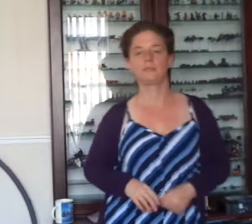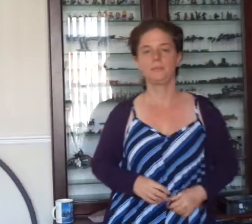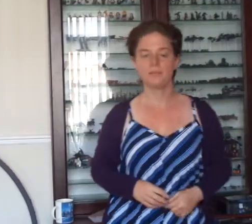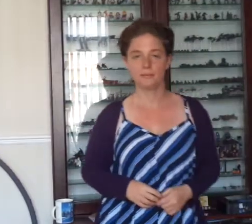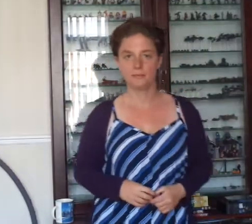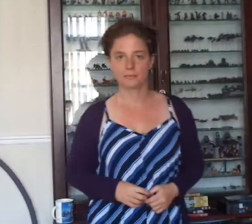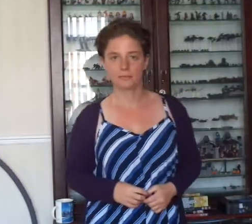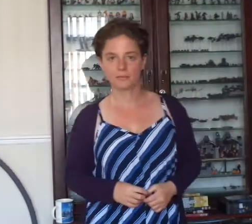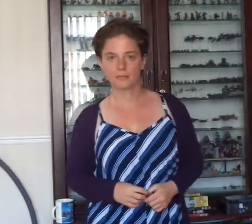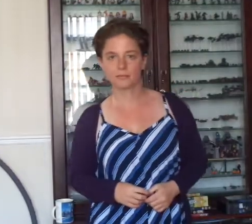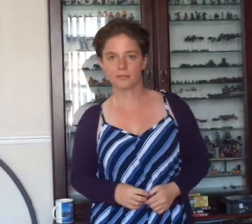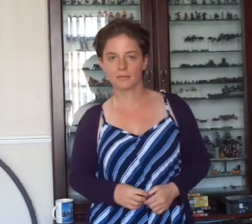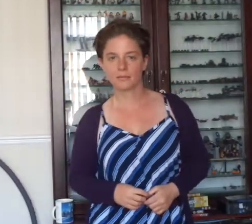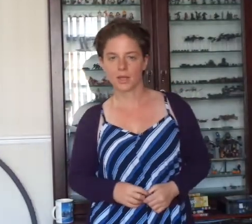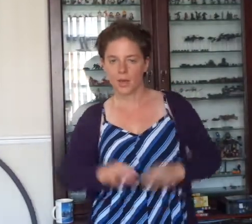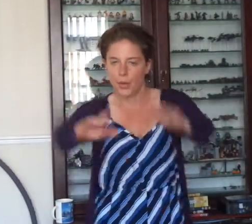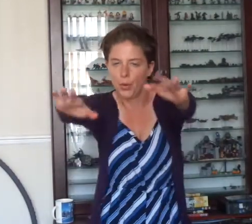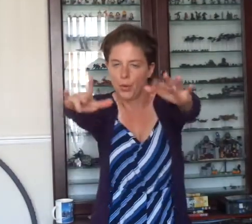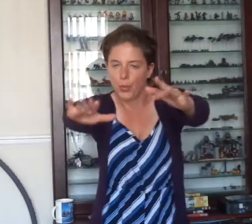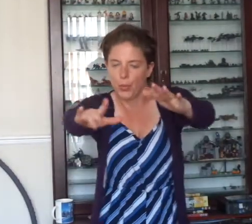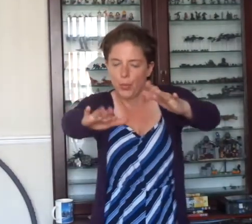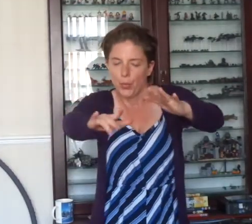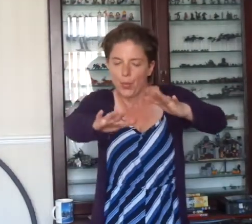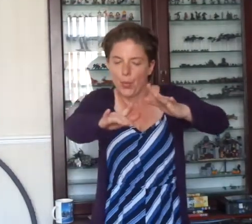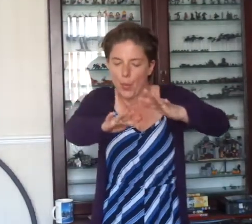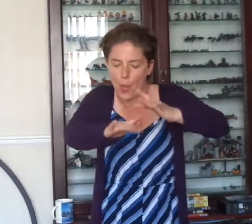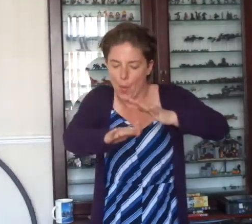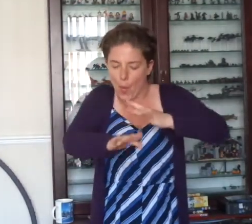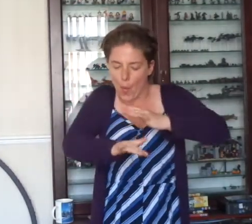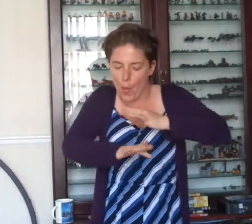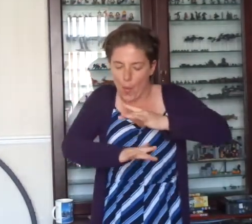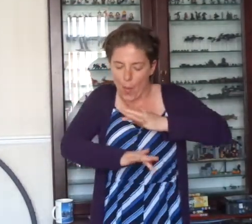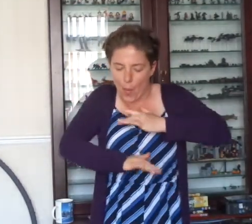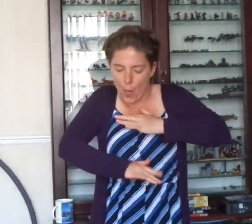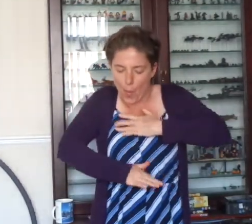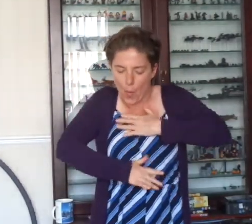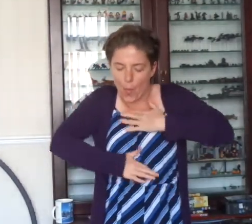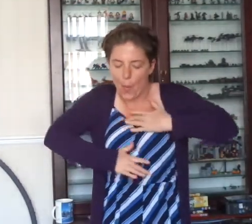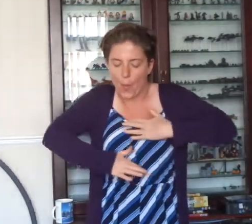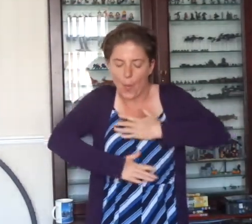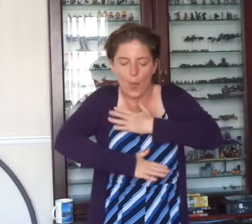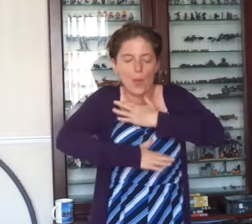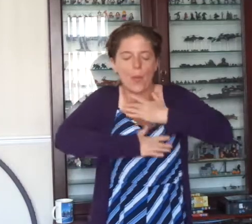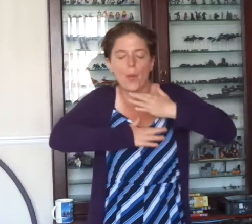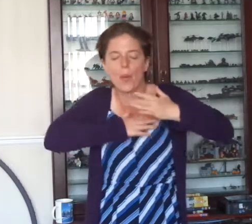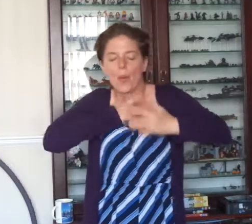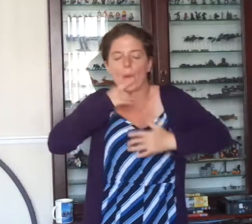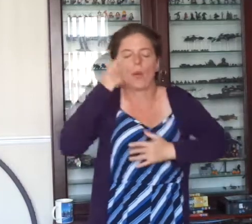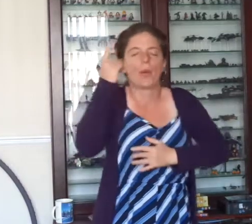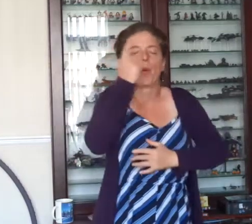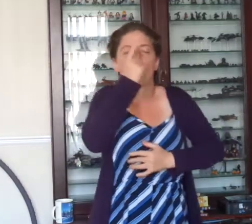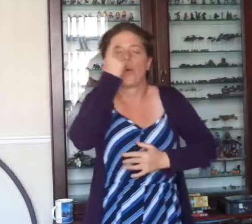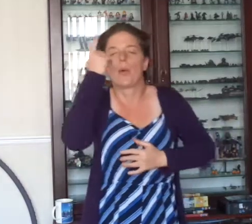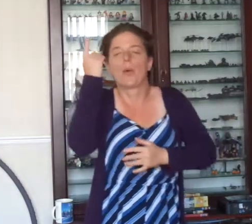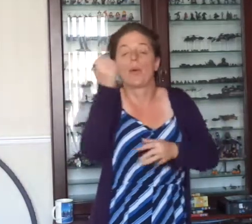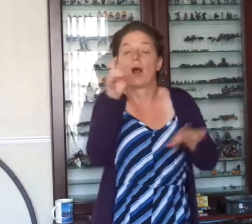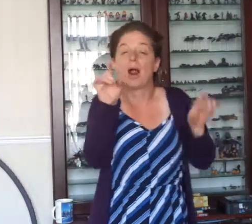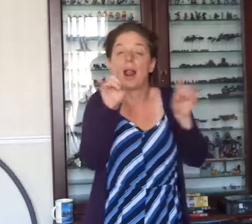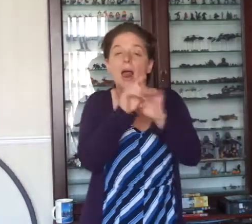You fill up my senses like a night in a forest,